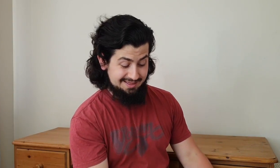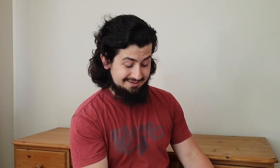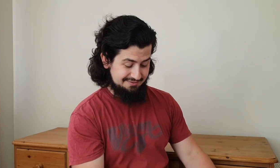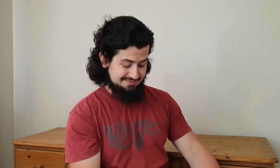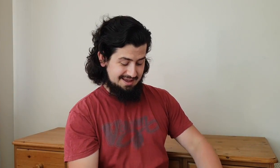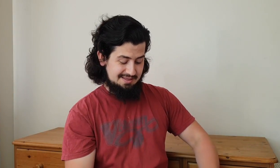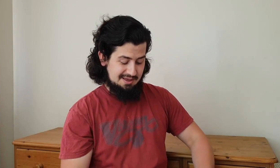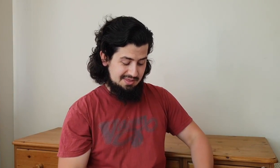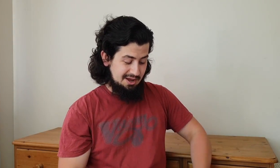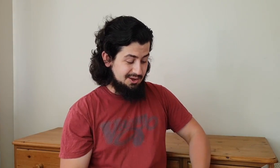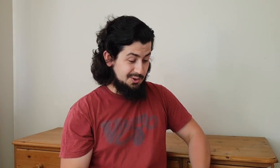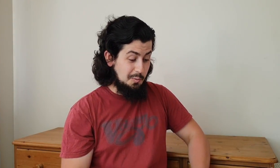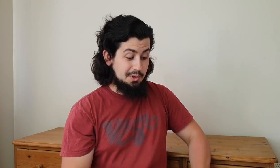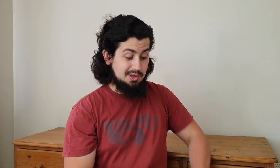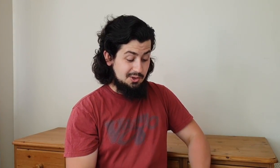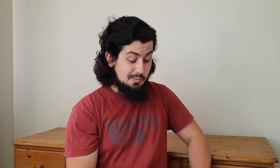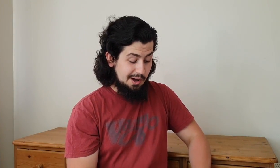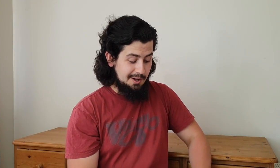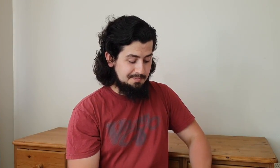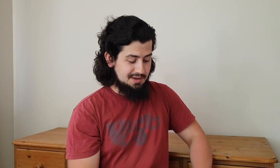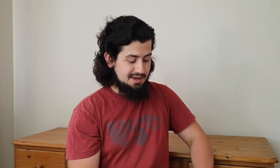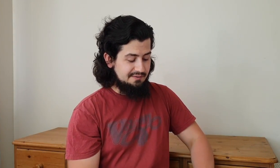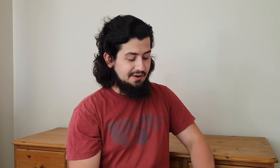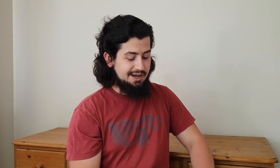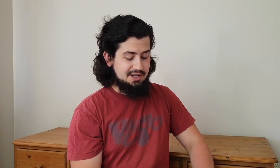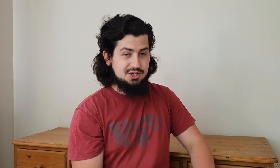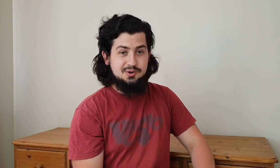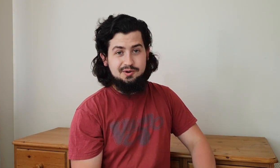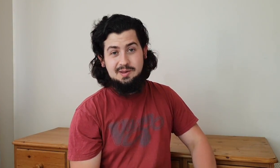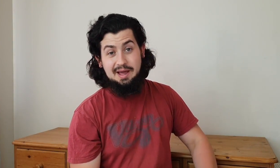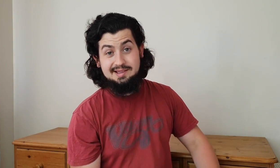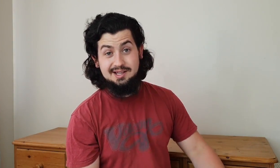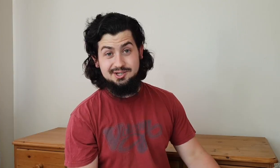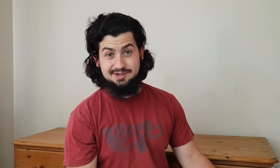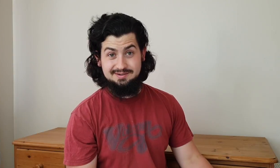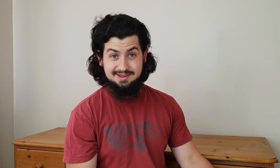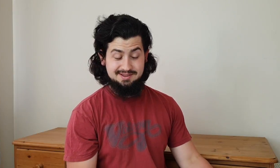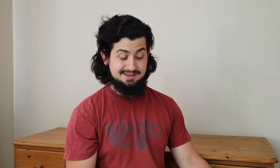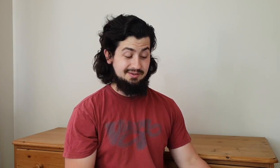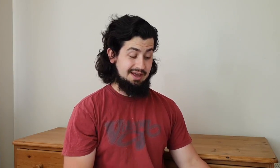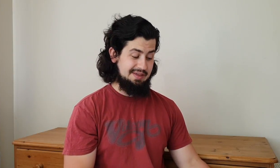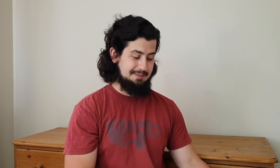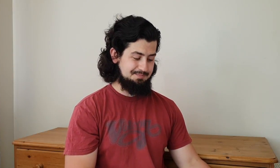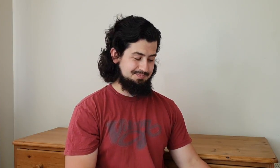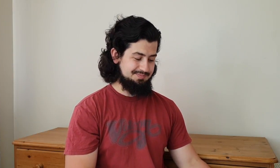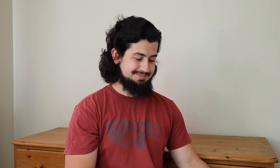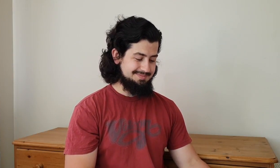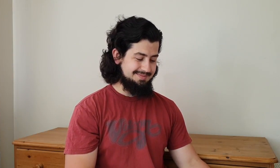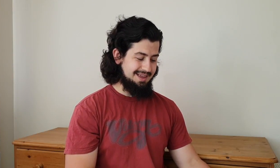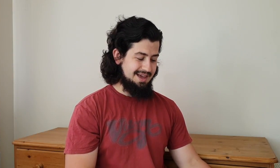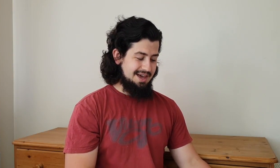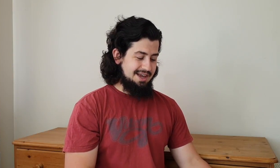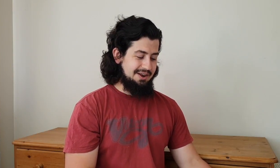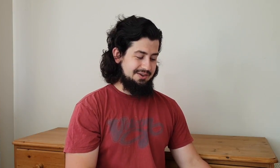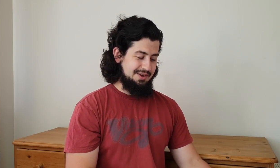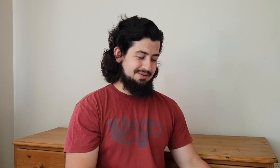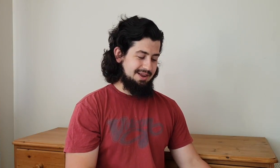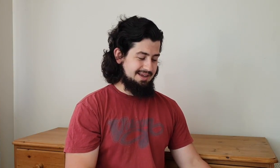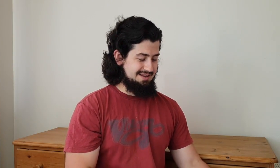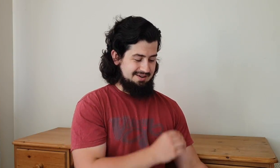they've they are super super finely tuned to pay attention to stuff like that you know so like you